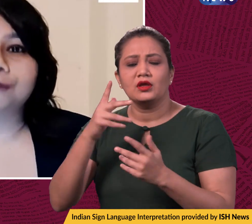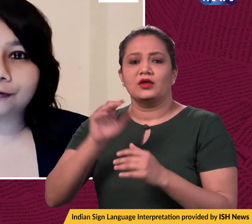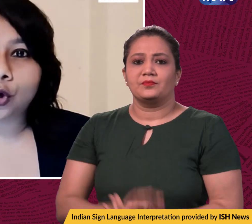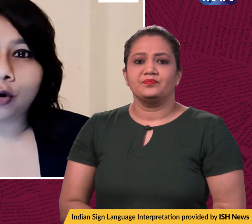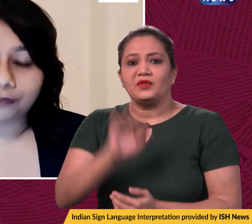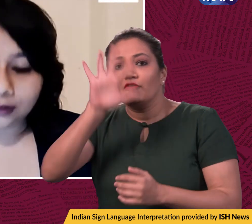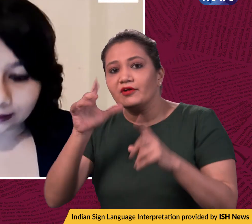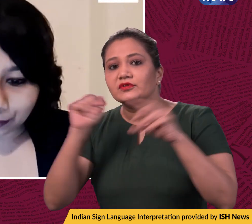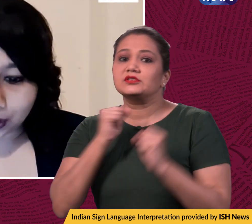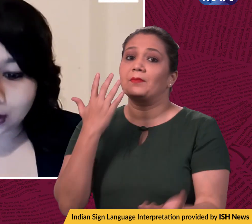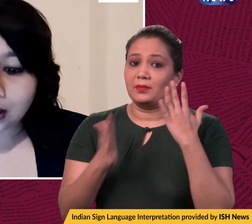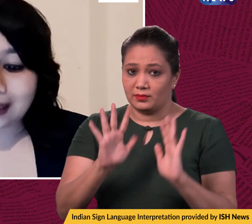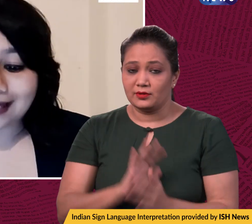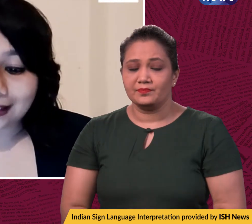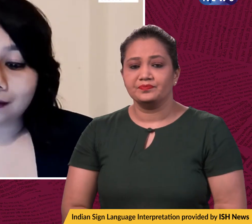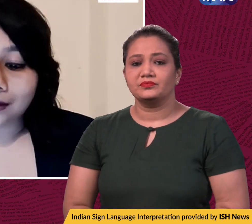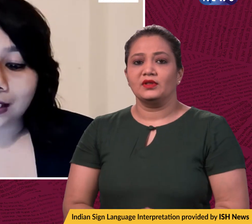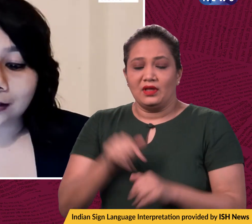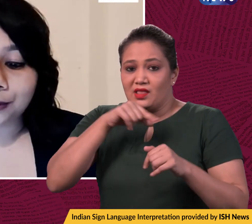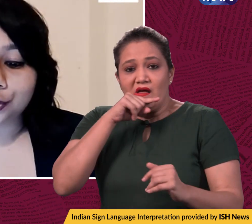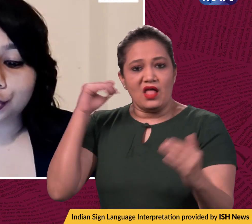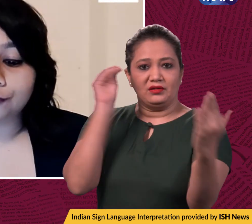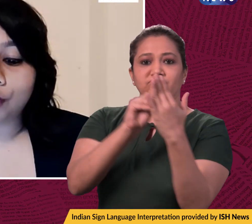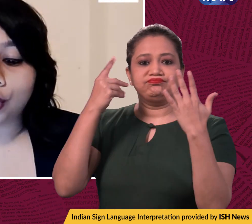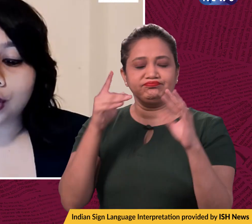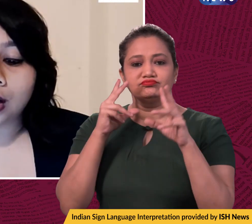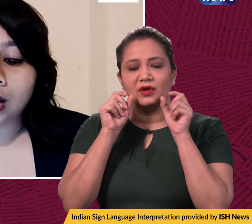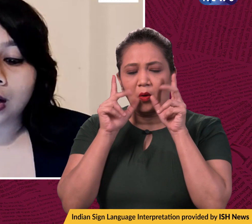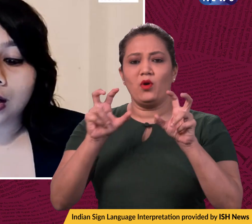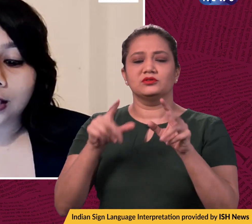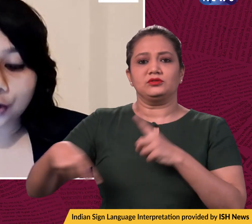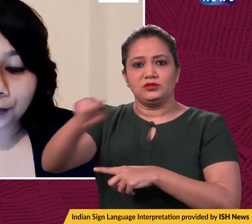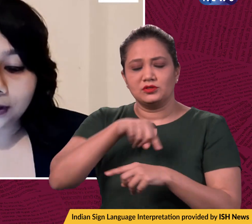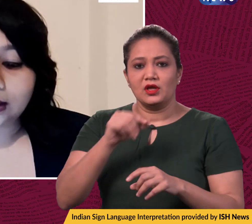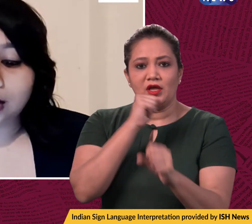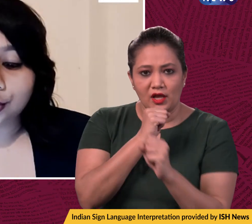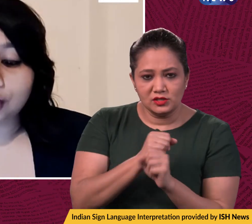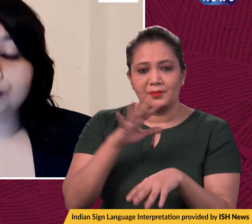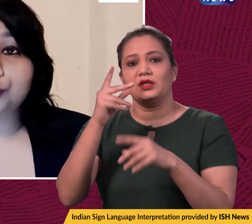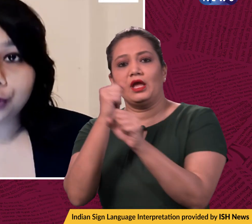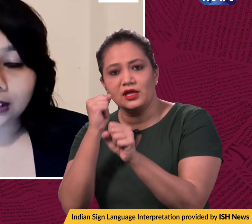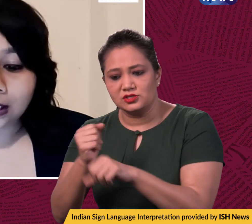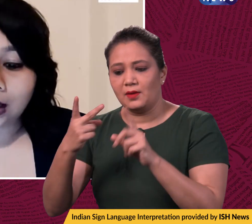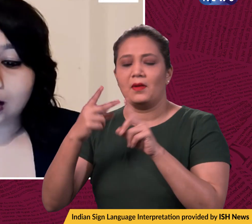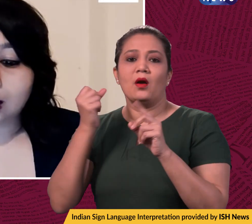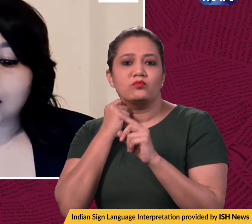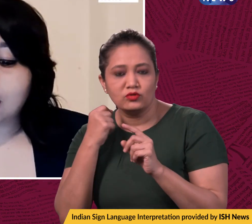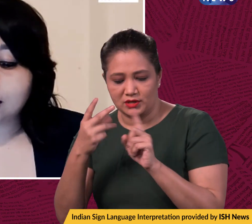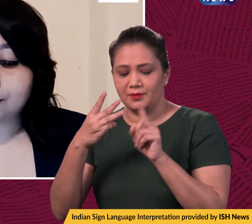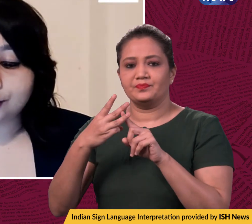5th of December. A red alert has been issued for Gajapati, Ganjam, Puri and other